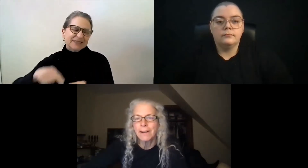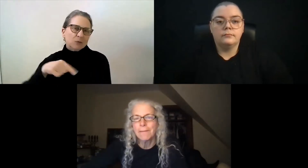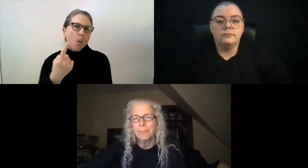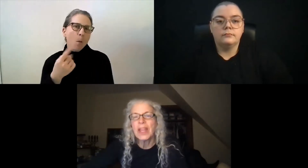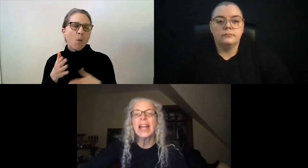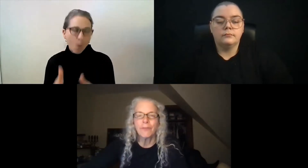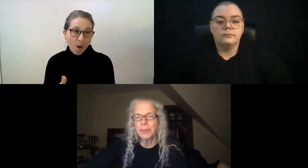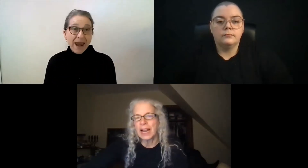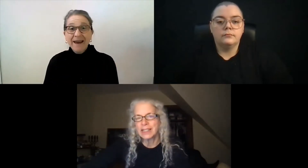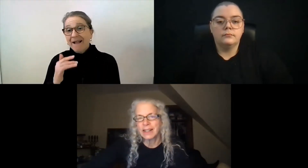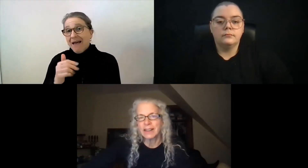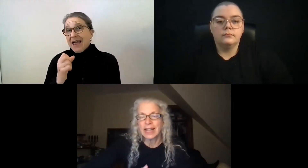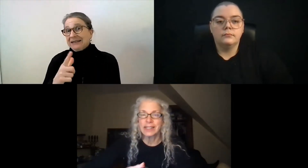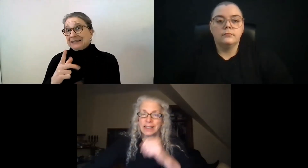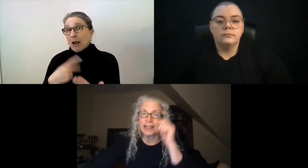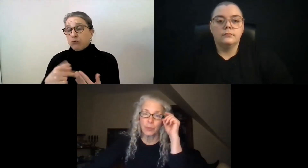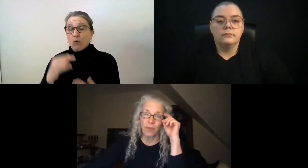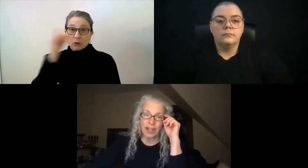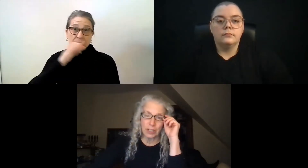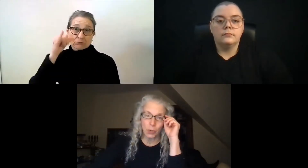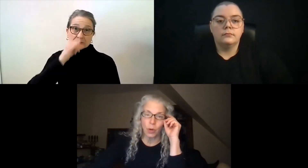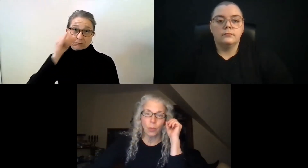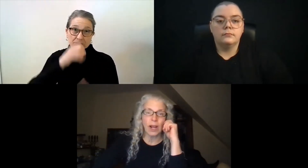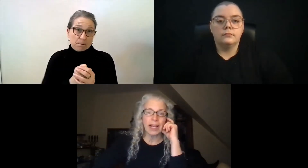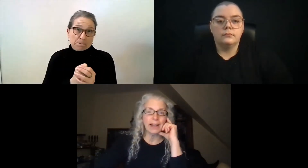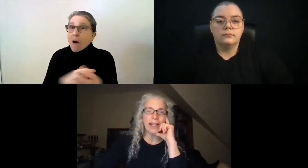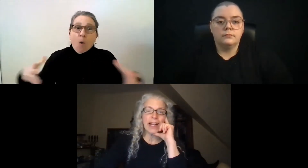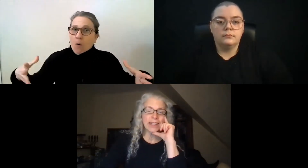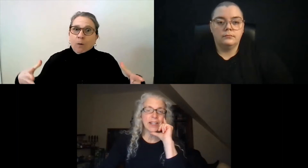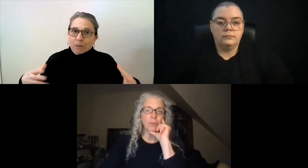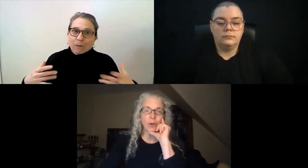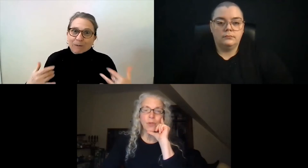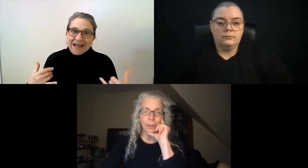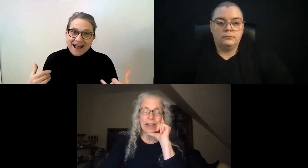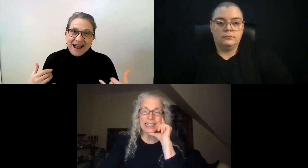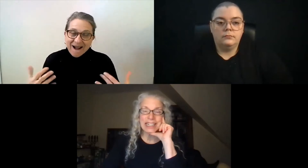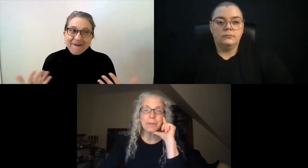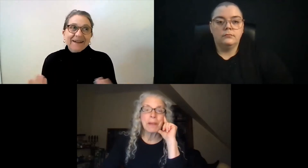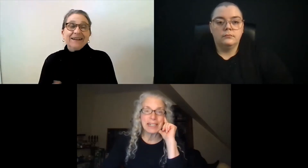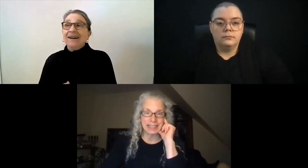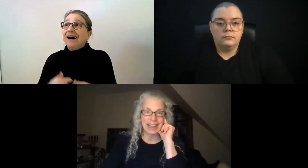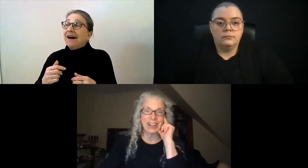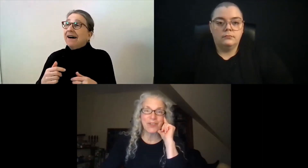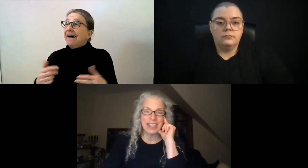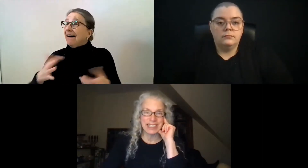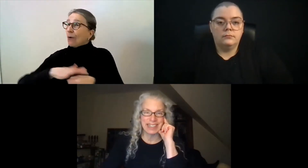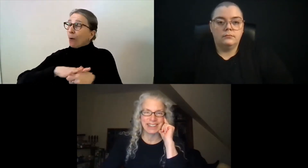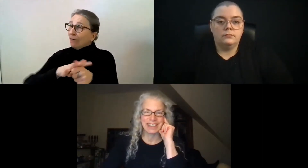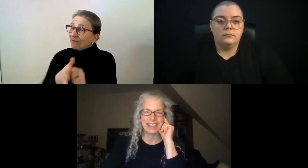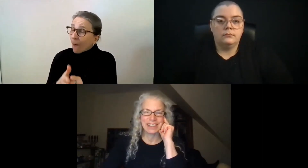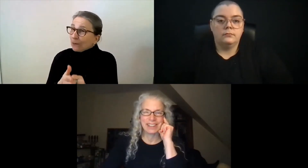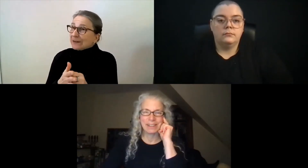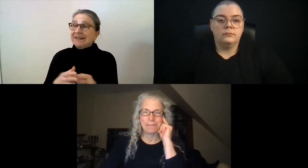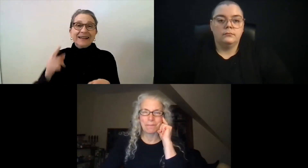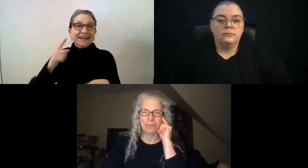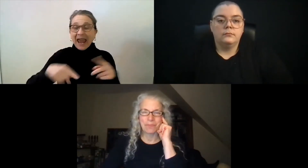and from the ASL classes. And this provides us one way. The ASL program has expanded like crazy.